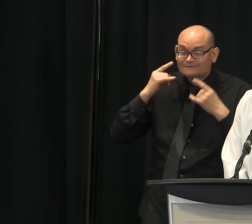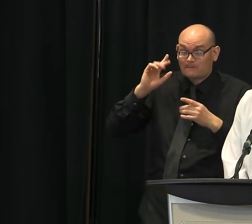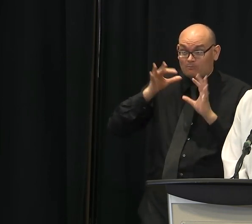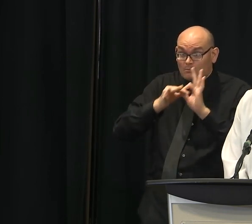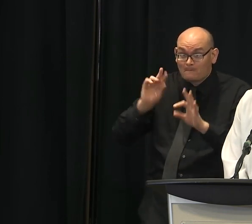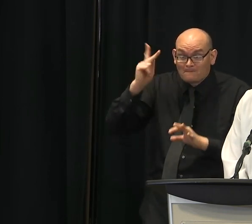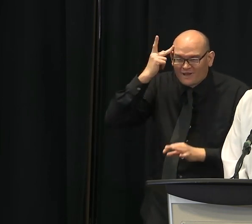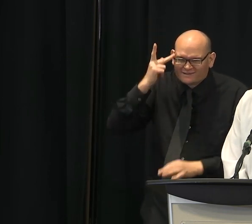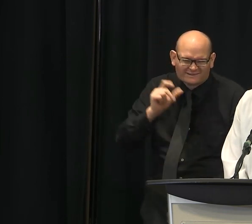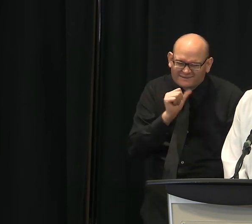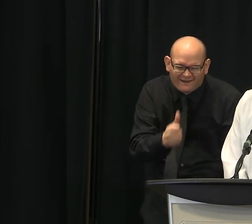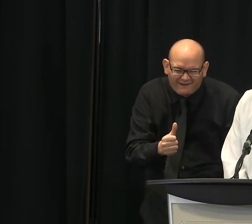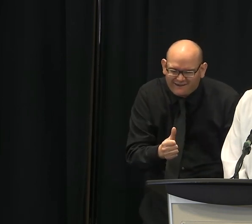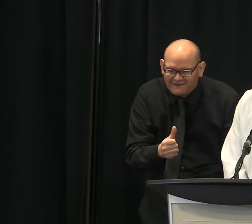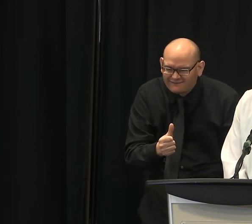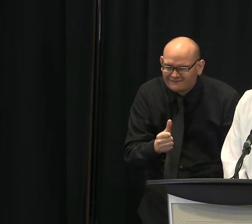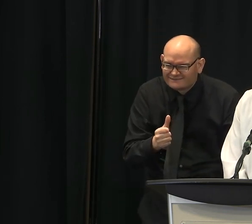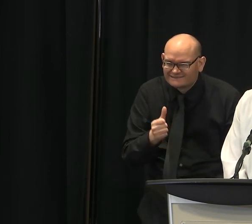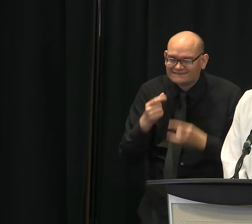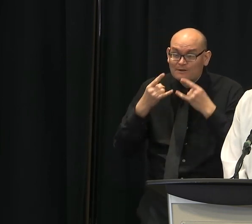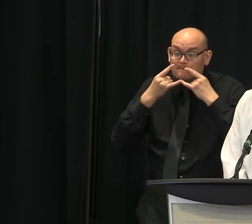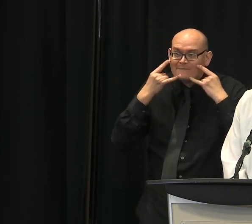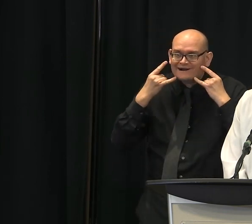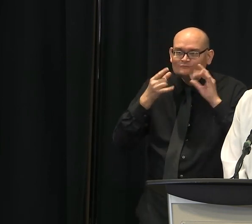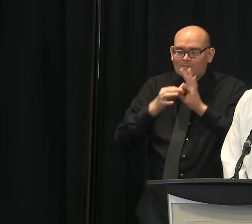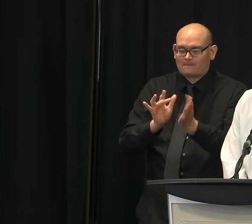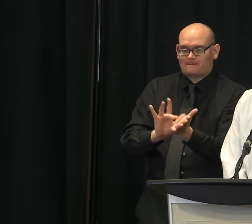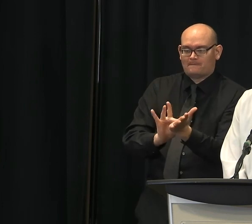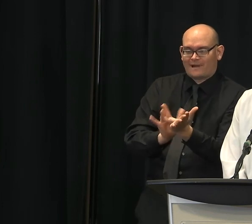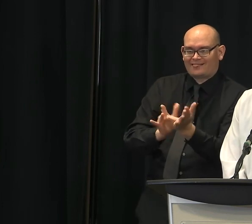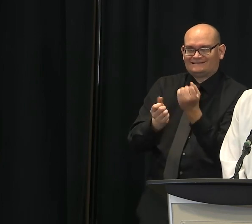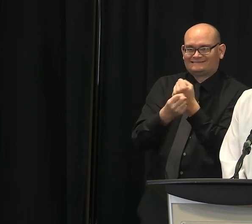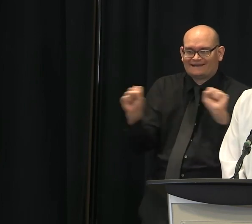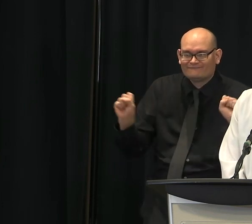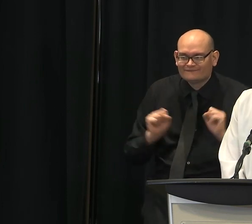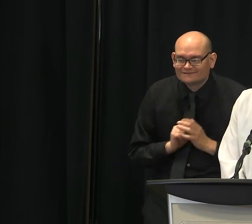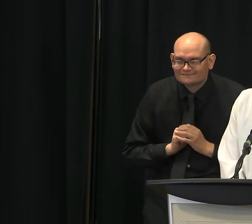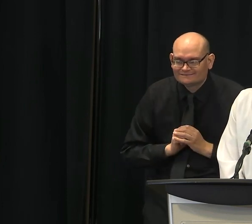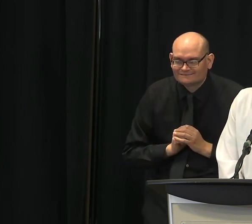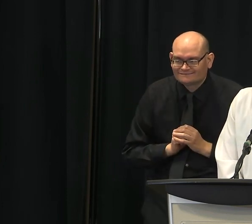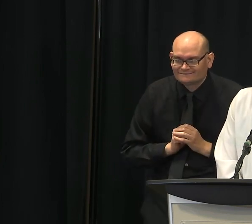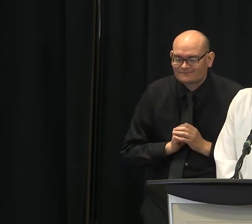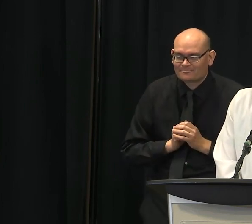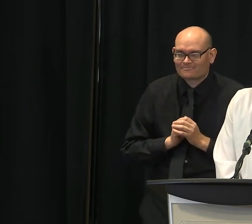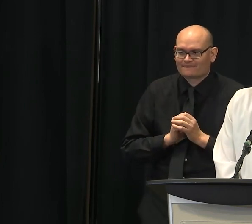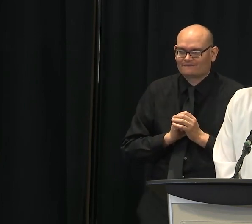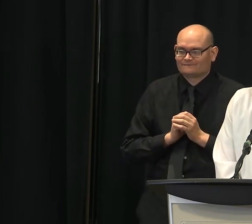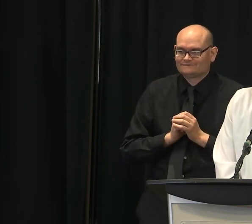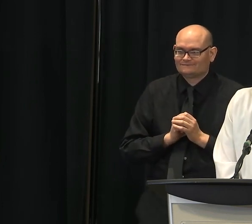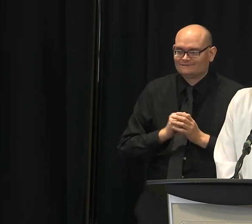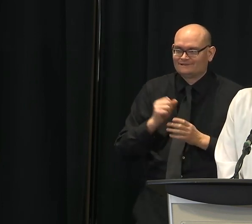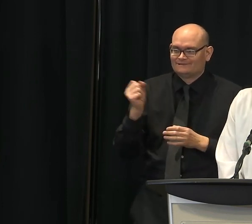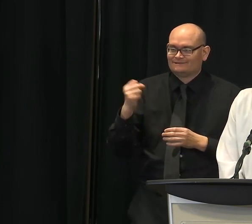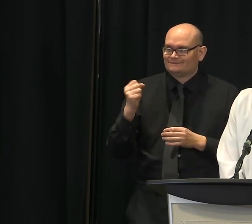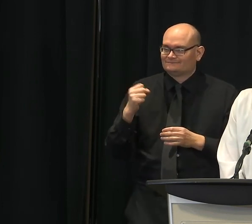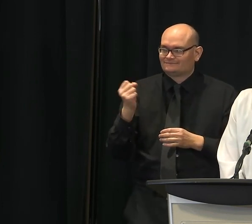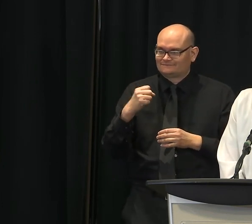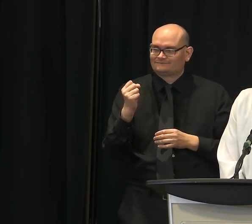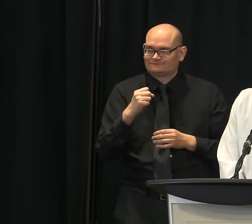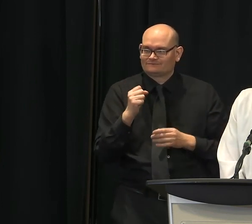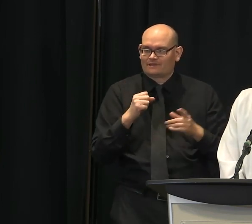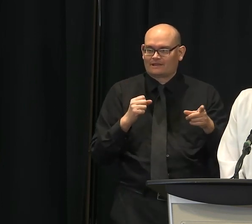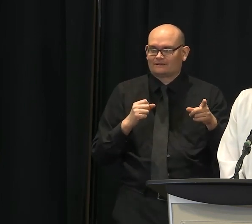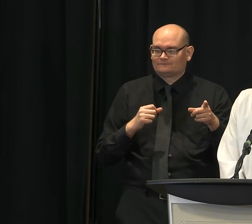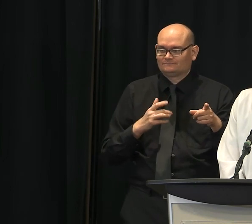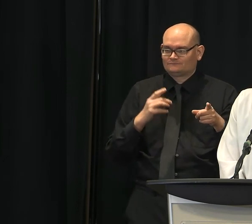say? This is about safety not only for them, but for their neighbors? Yeah, I think it's, you know, you know, one of the